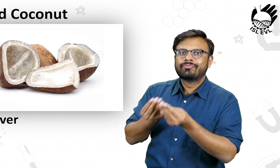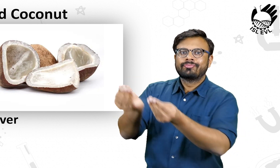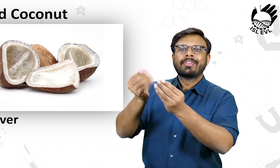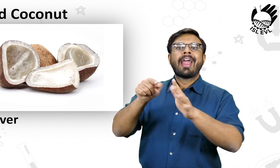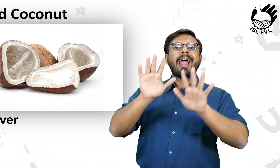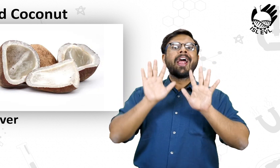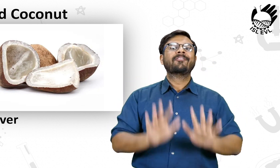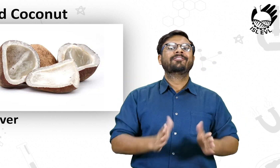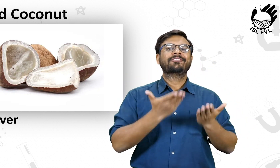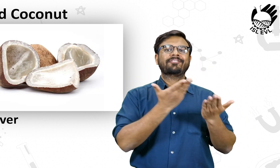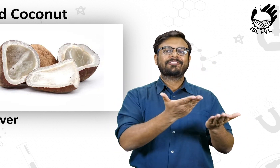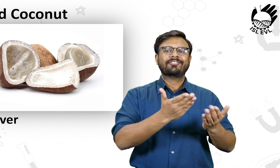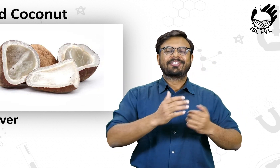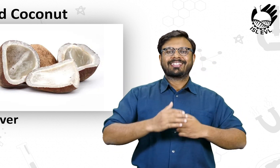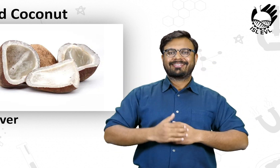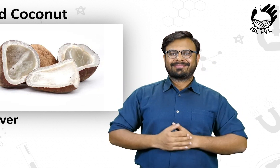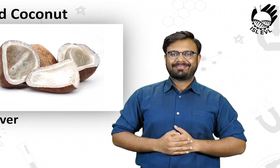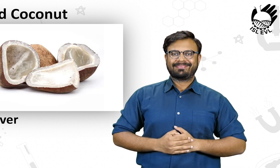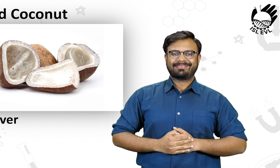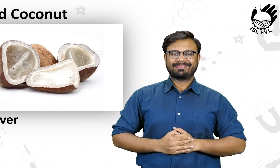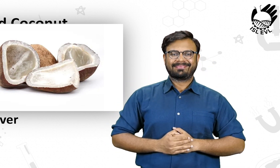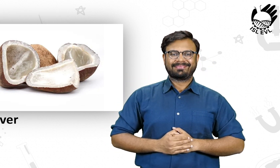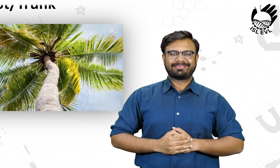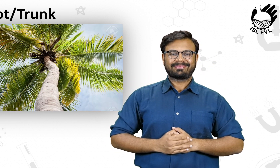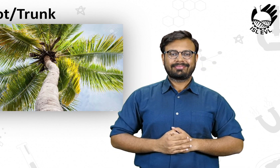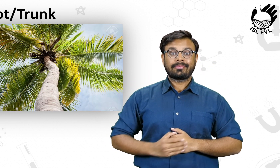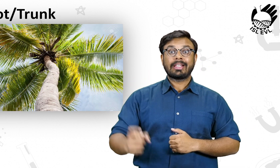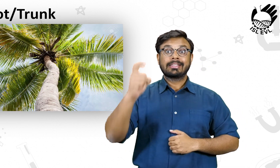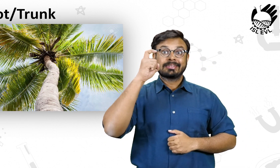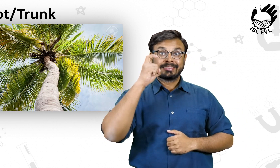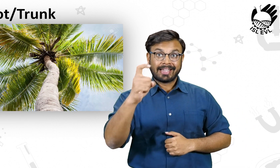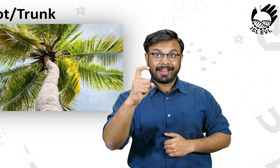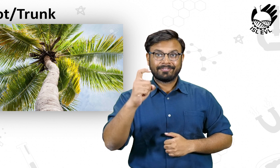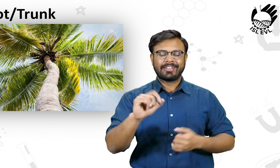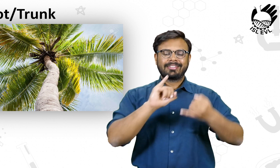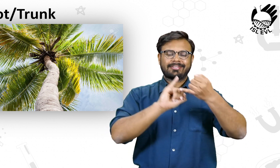Number 7 is the Chute and Trunk of the Tree.